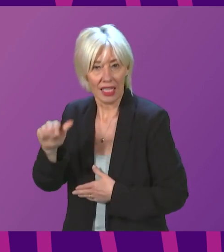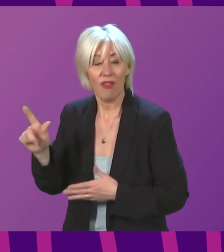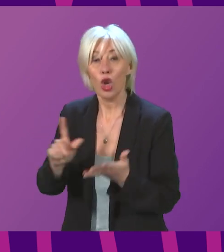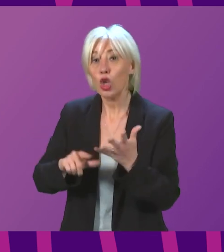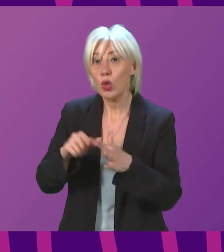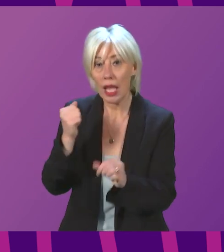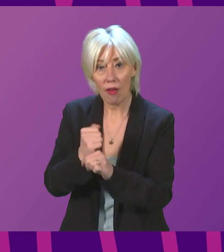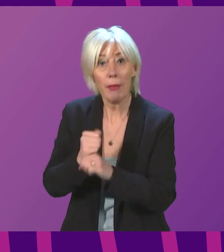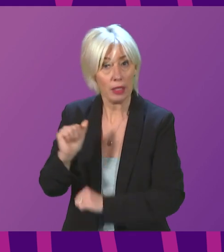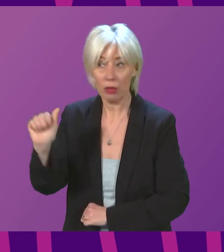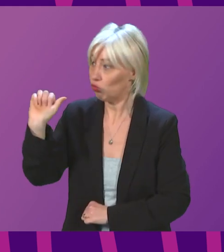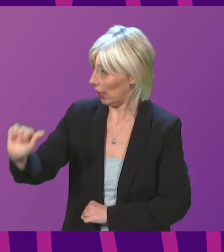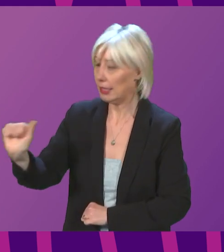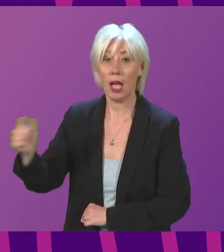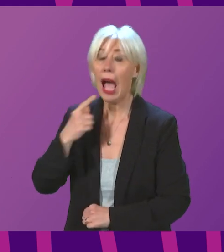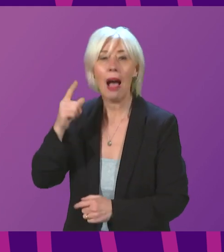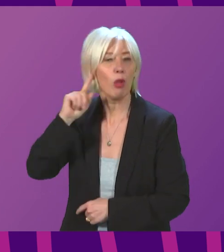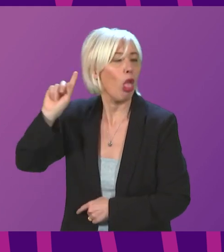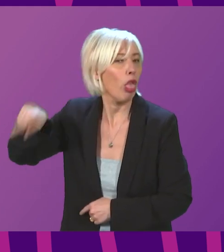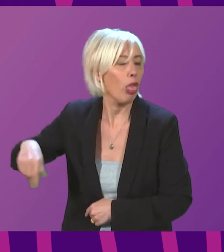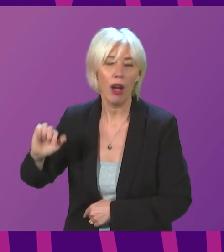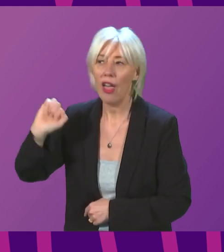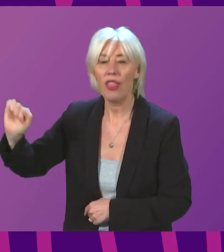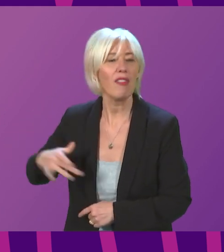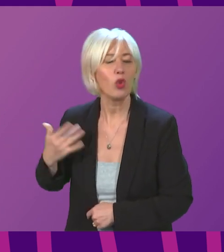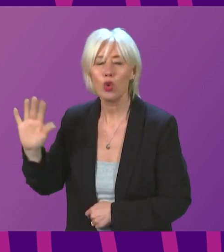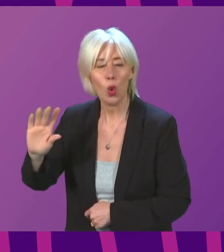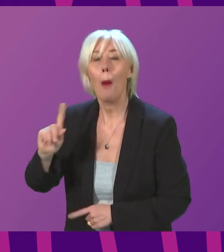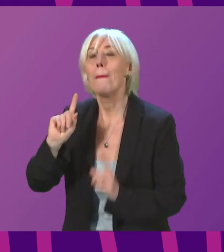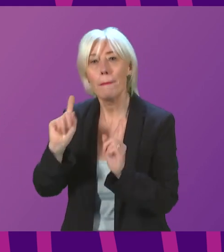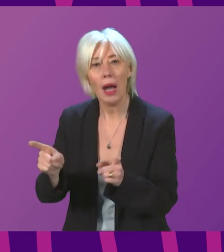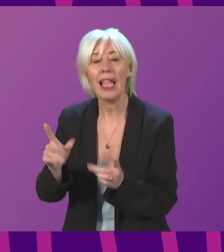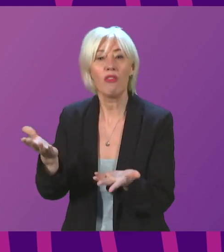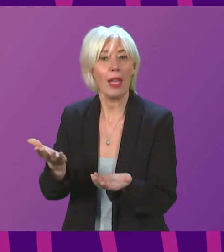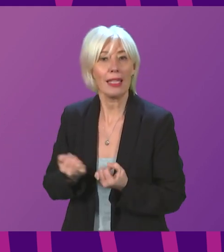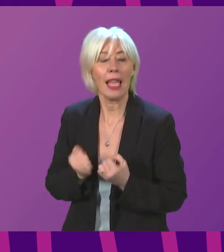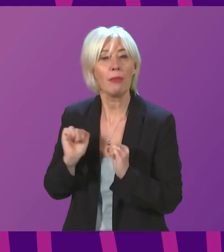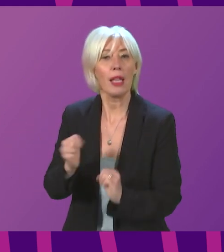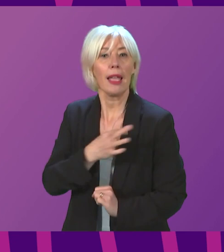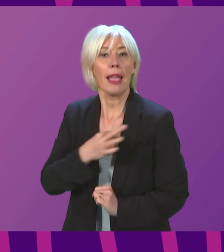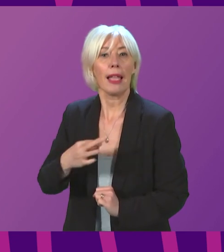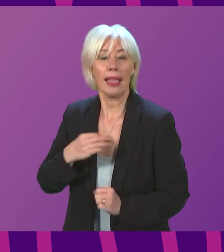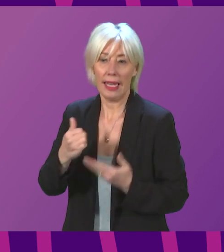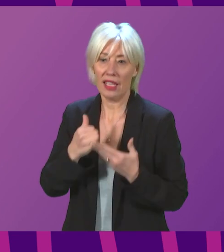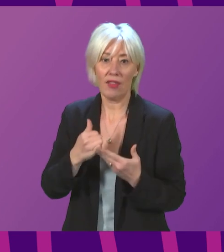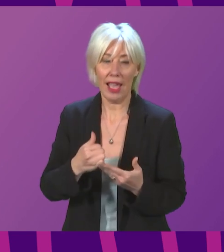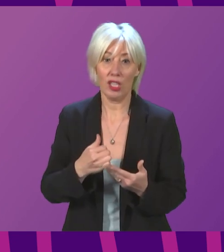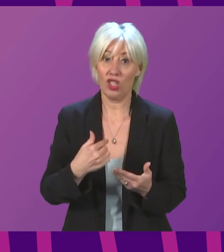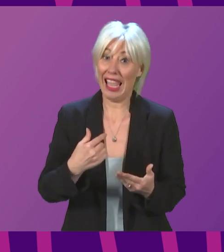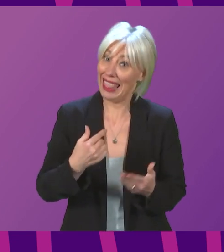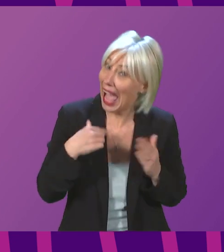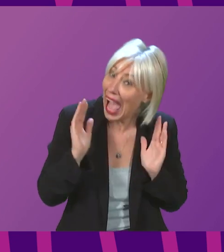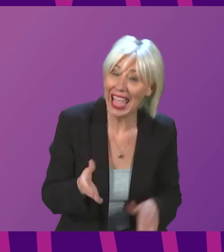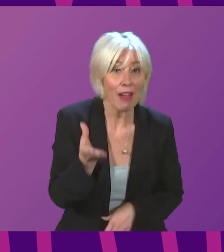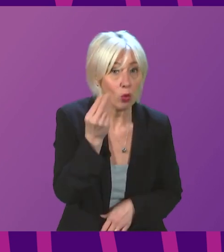for the UK Government. I'm not dismissing the views of any of those. But I think most people would accept that the clinical advisers I have to listen most carefully